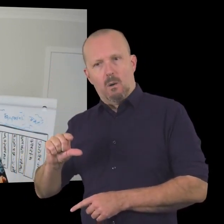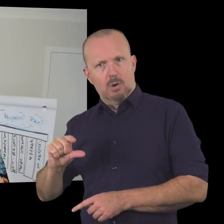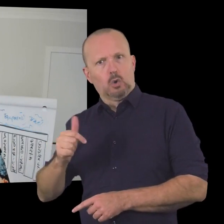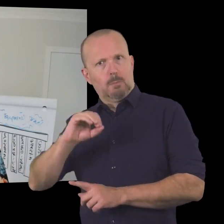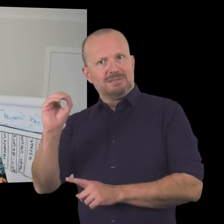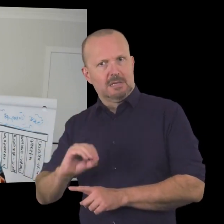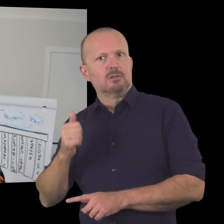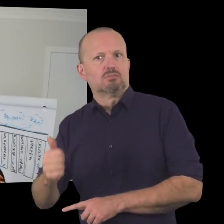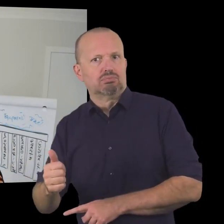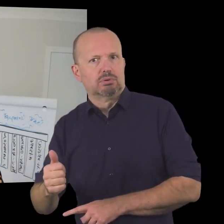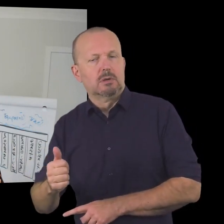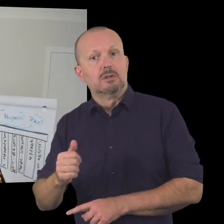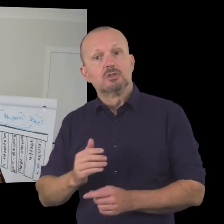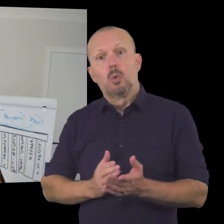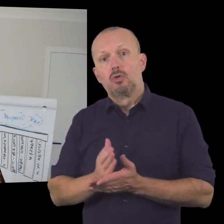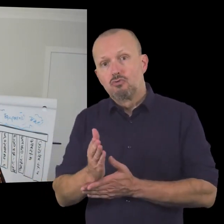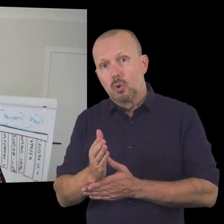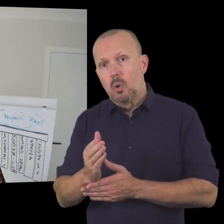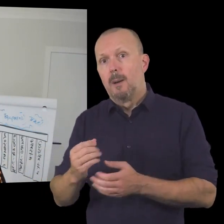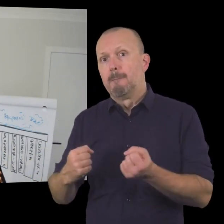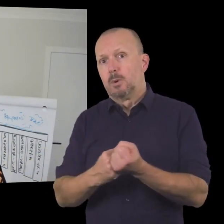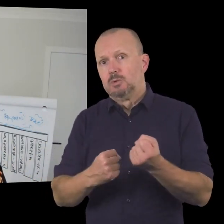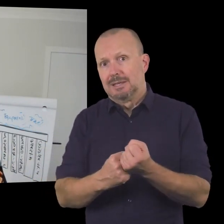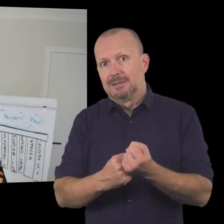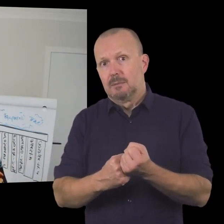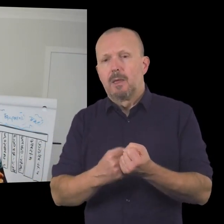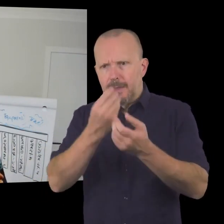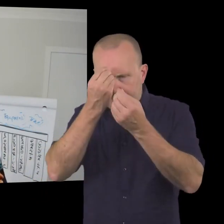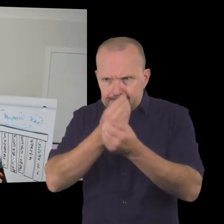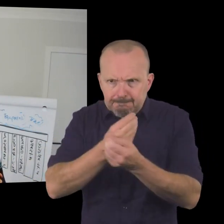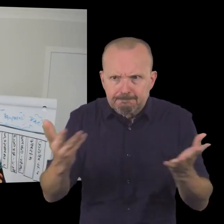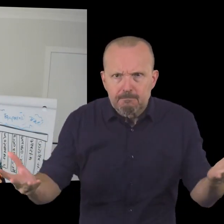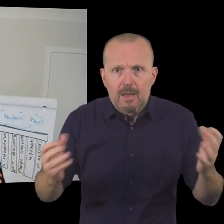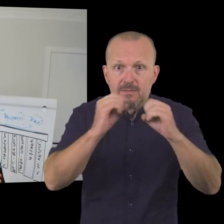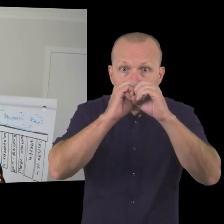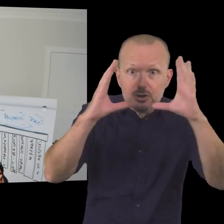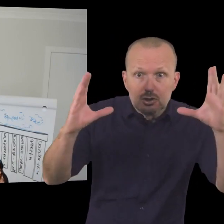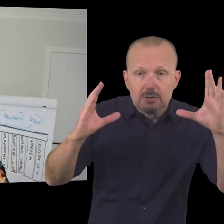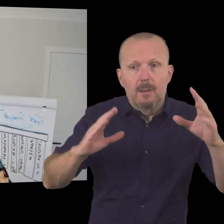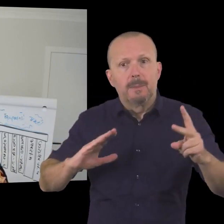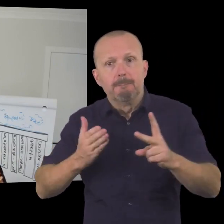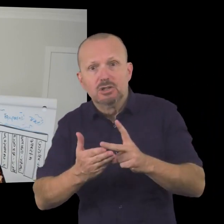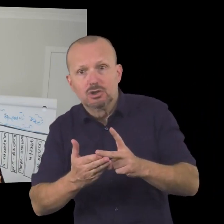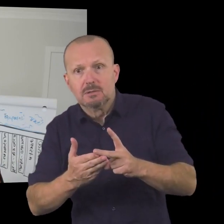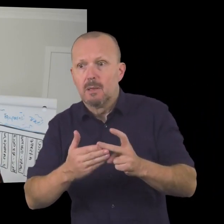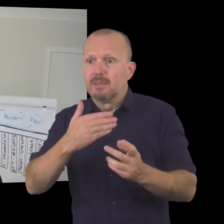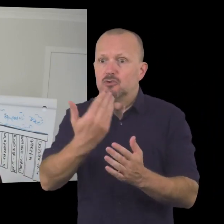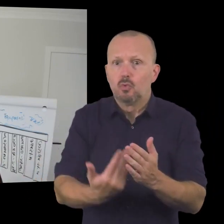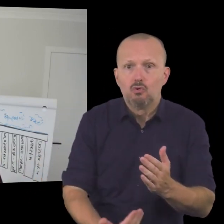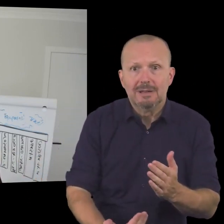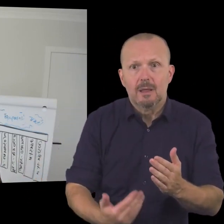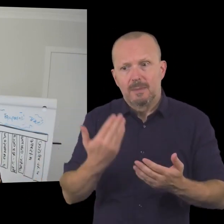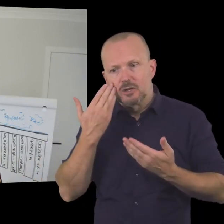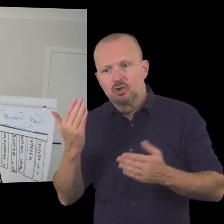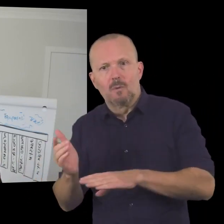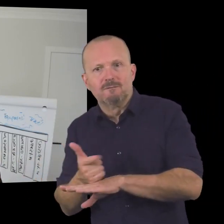boosted in that online platform they can uh they can share uh their vision and mission and talk about what they're trying to do they can share their